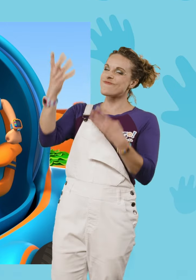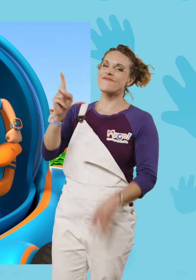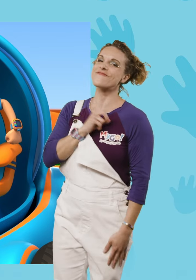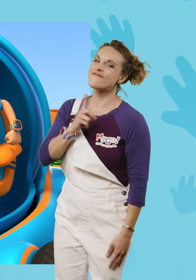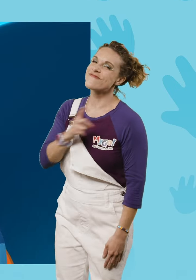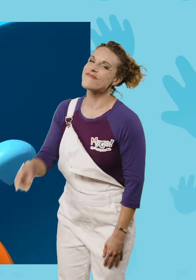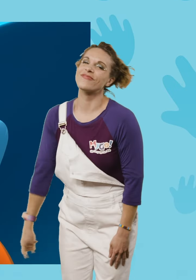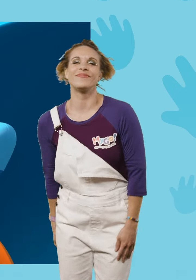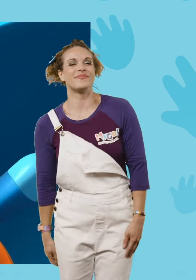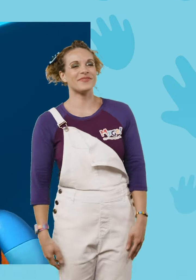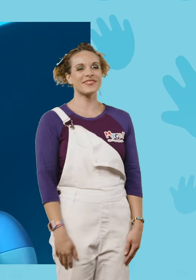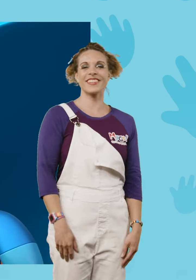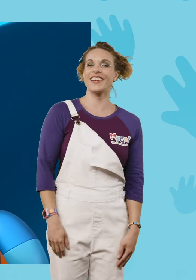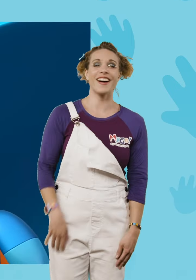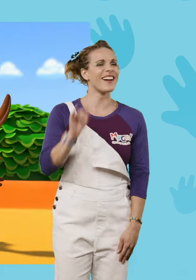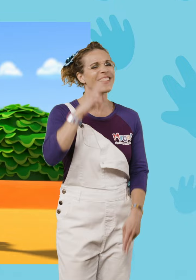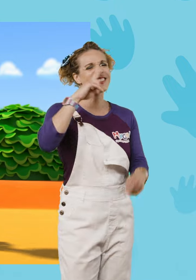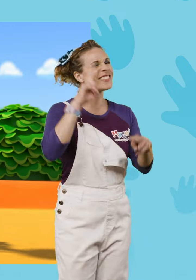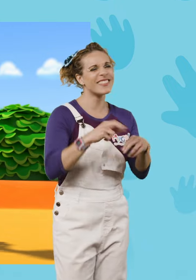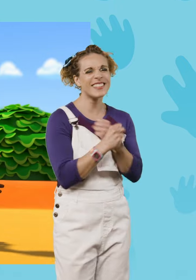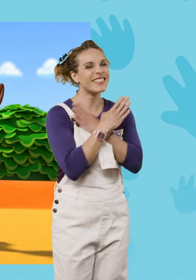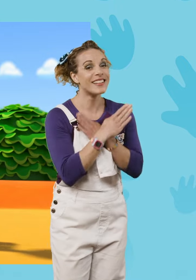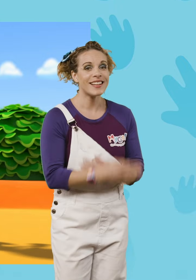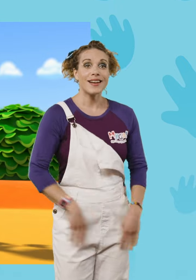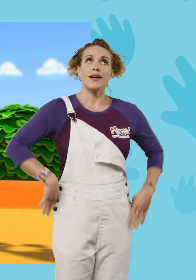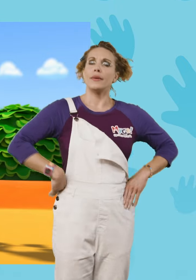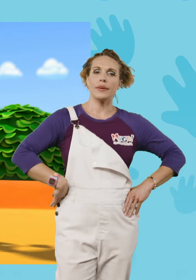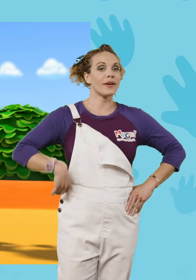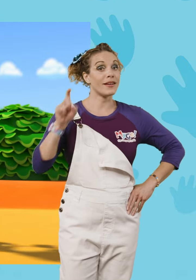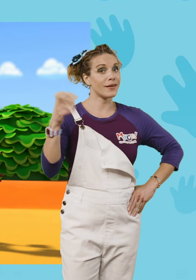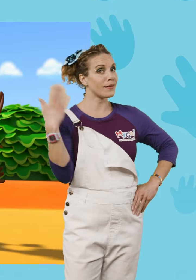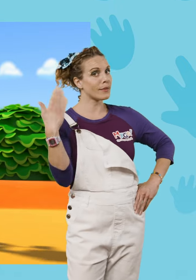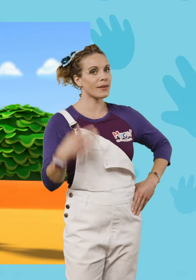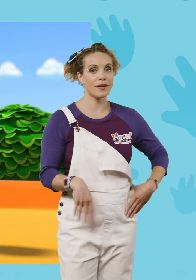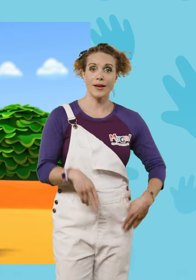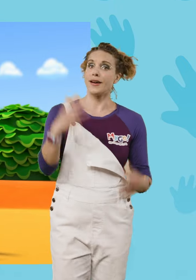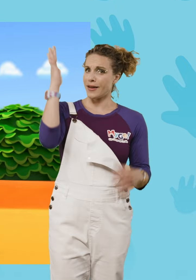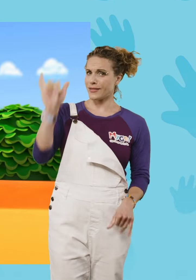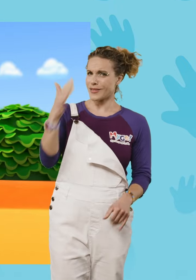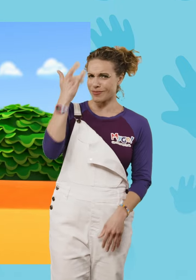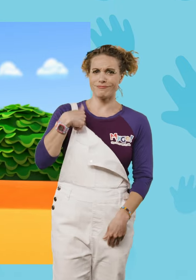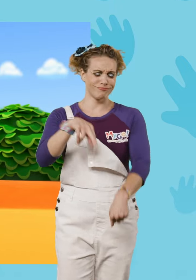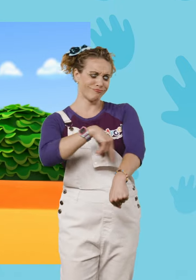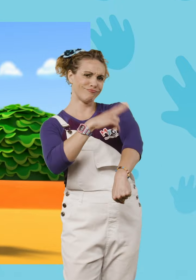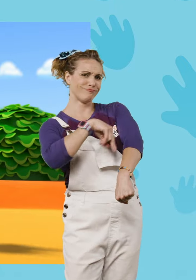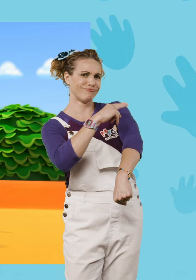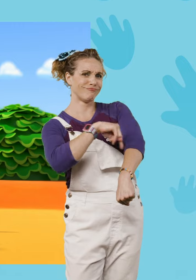answer, Deebo. That was fun, Blippy. Oh, got to cool down. That's why I'm licking my arm. It's a